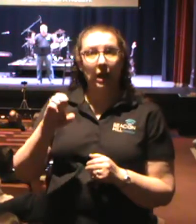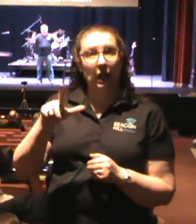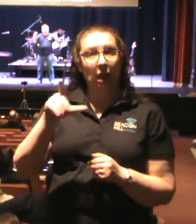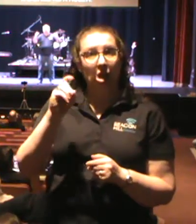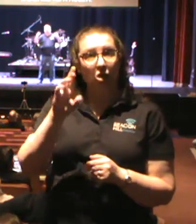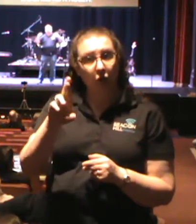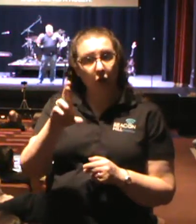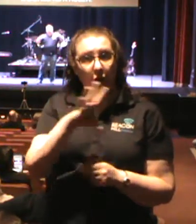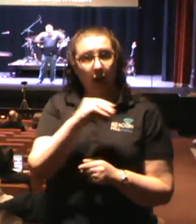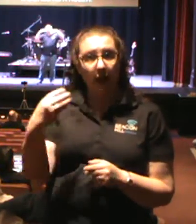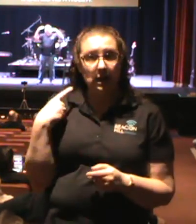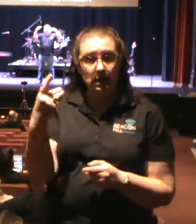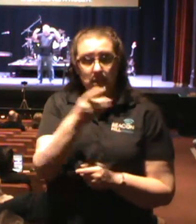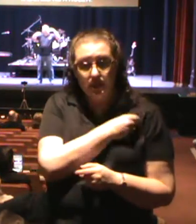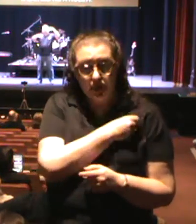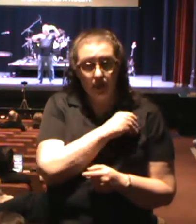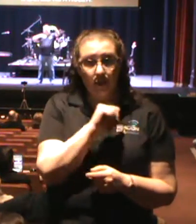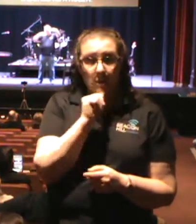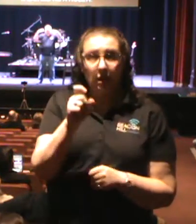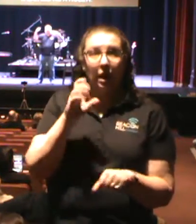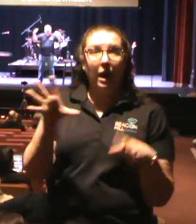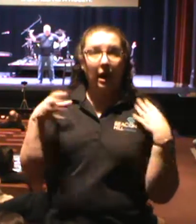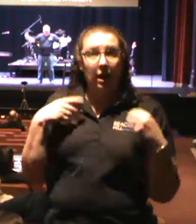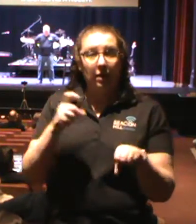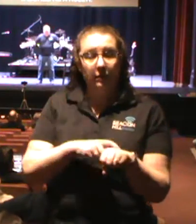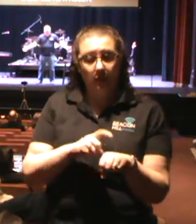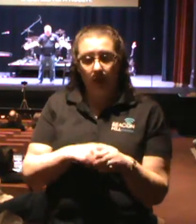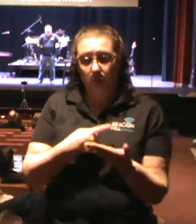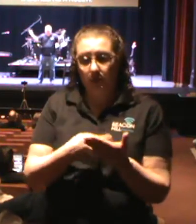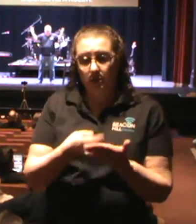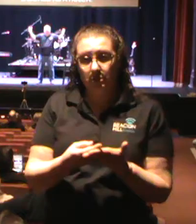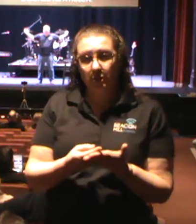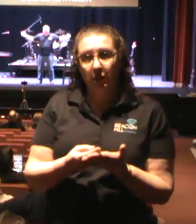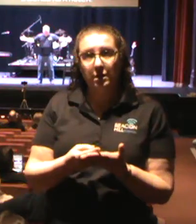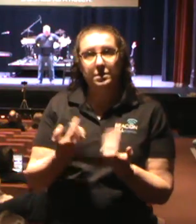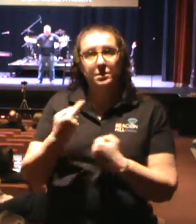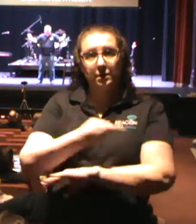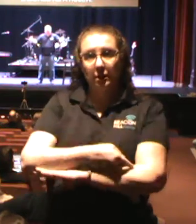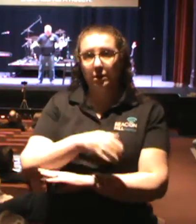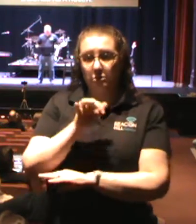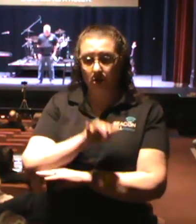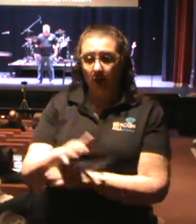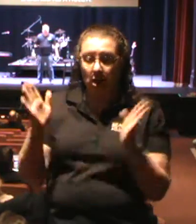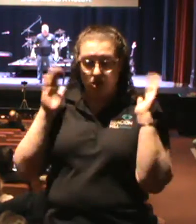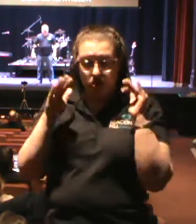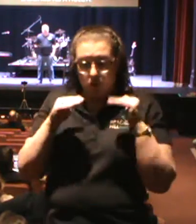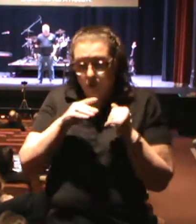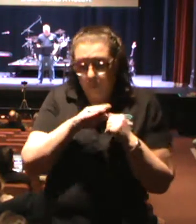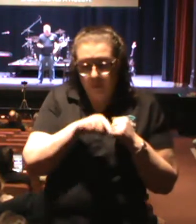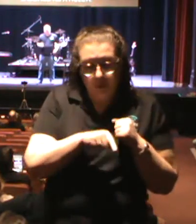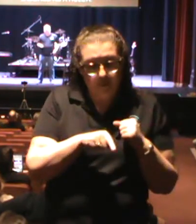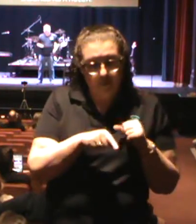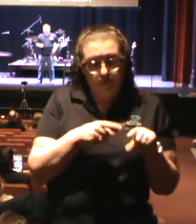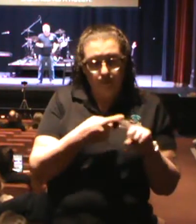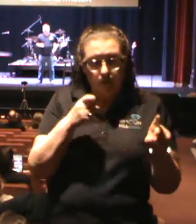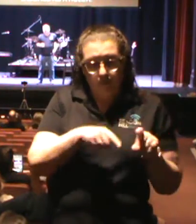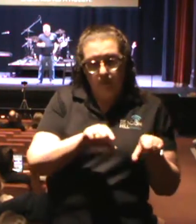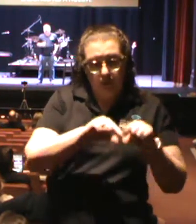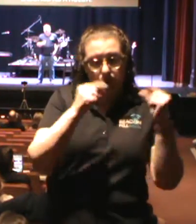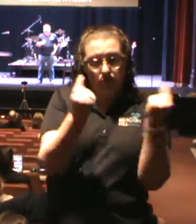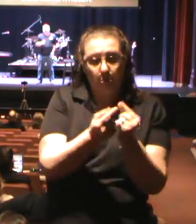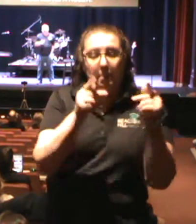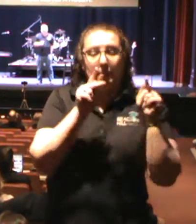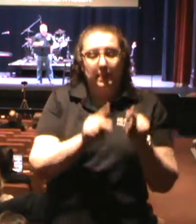get into all of those today, but that is the hope when we start to build structure, that naturally some people would rise up out of that. But I want you to know